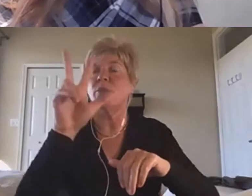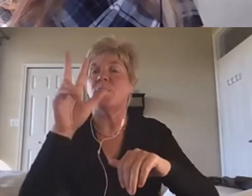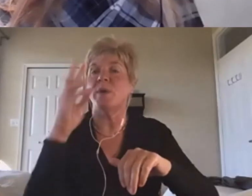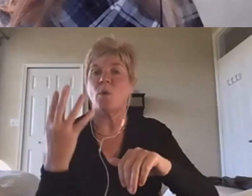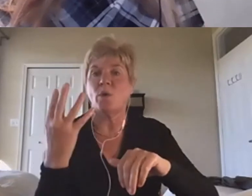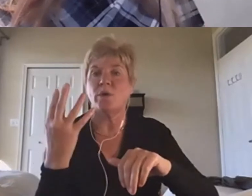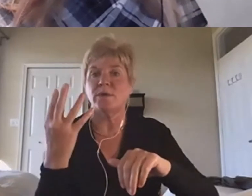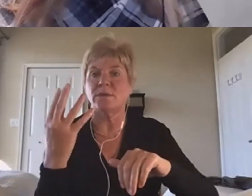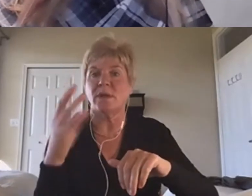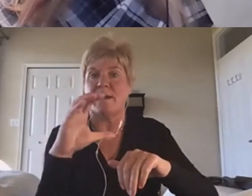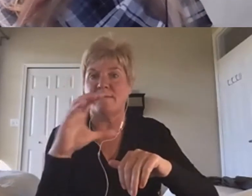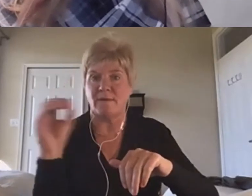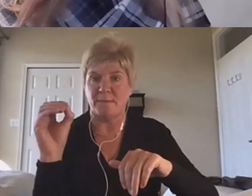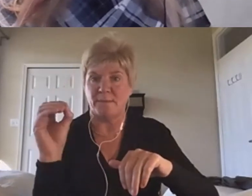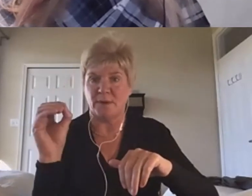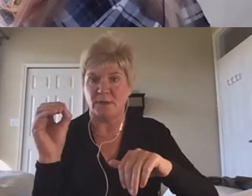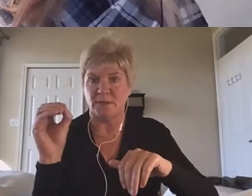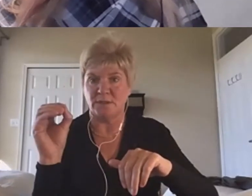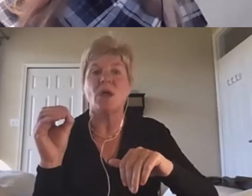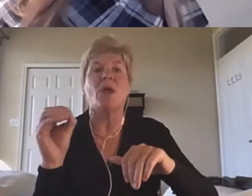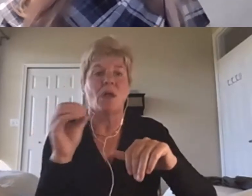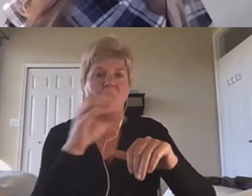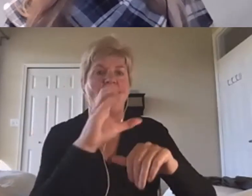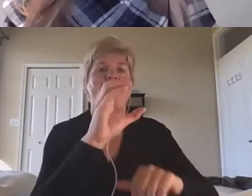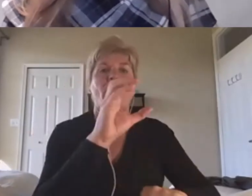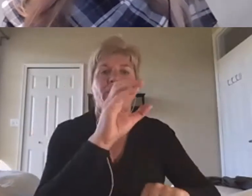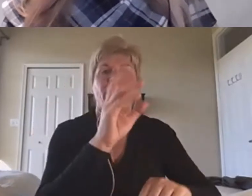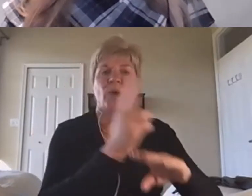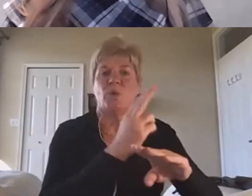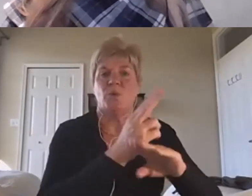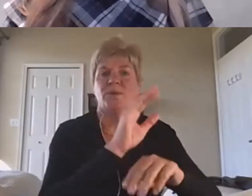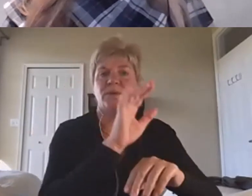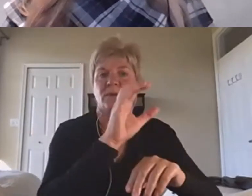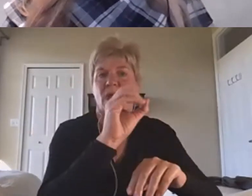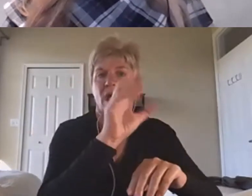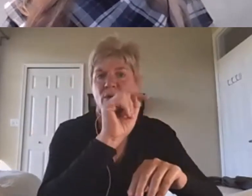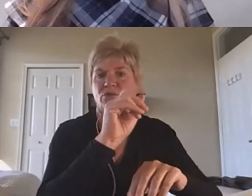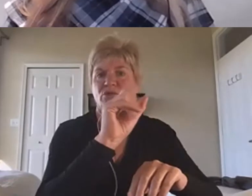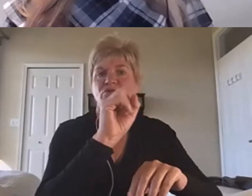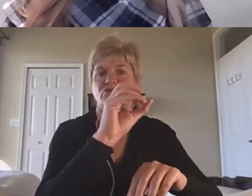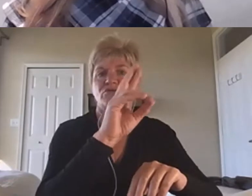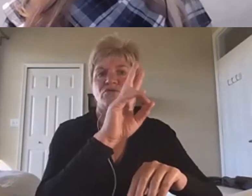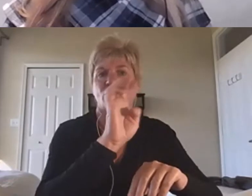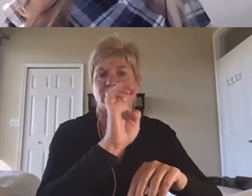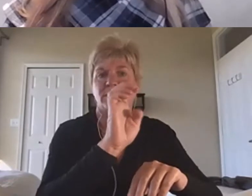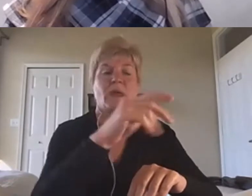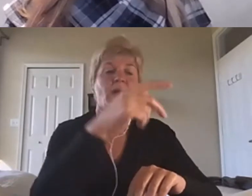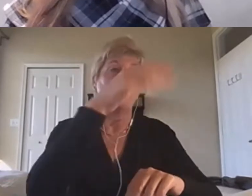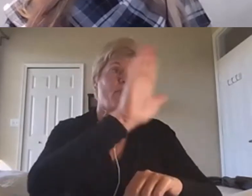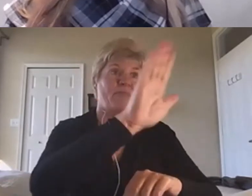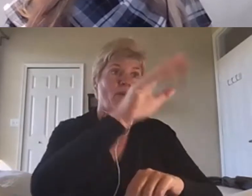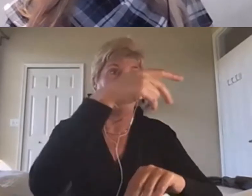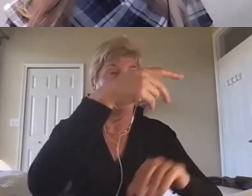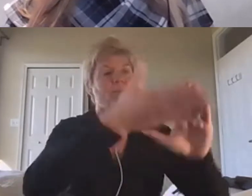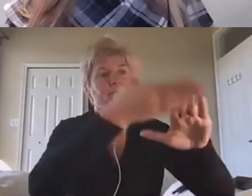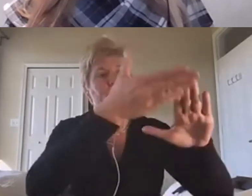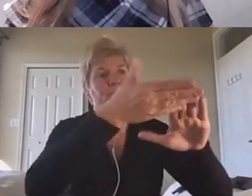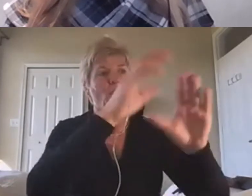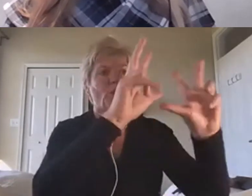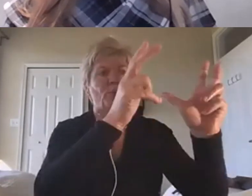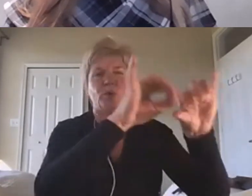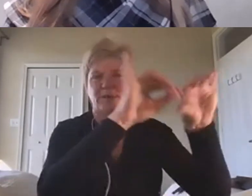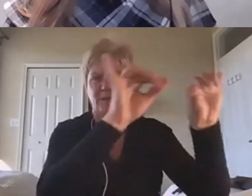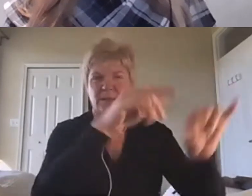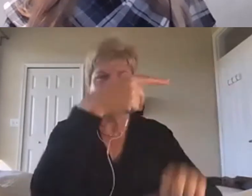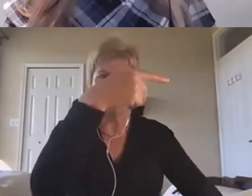our university are doing that basic thing about searching the platforms, you can imagine what their